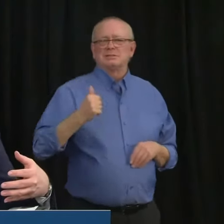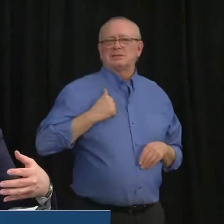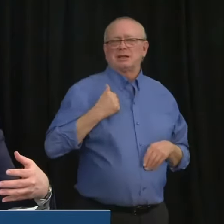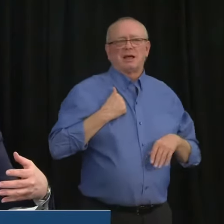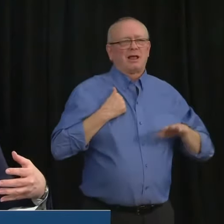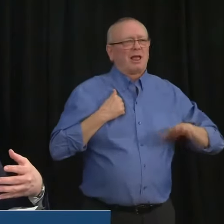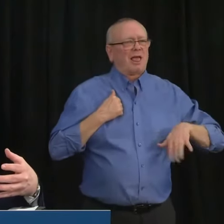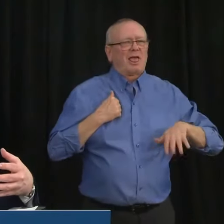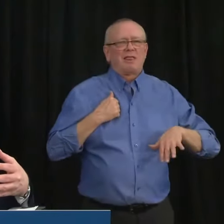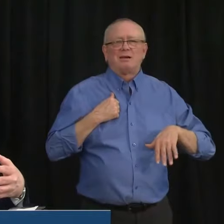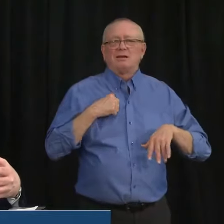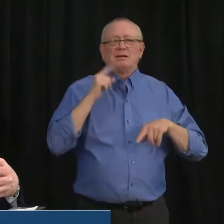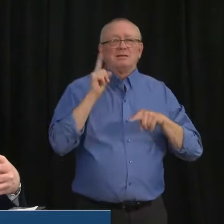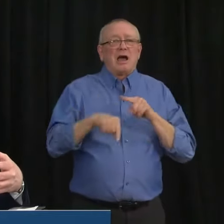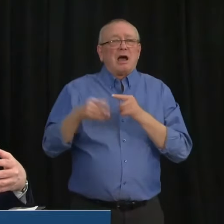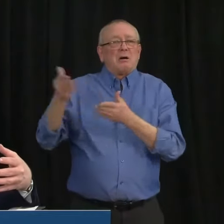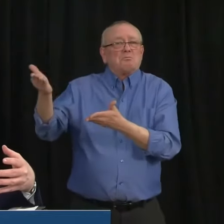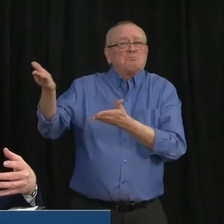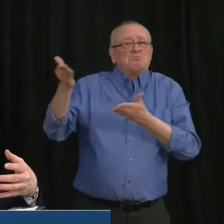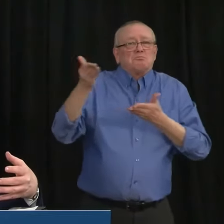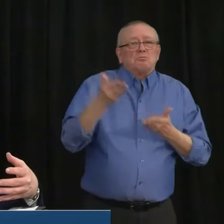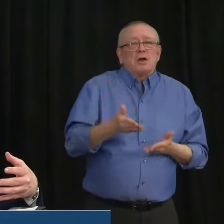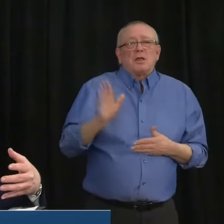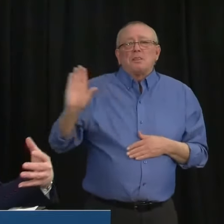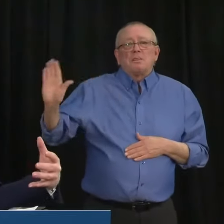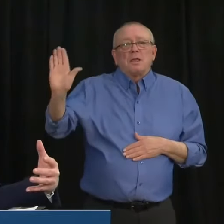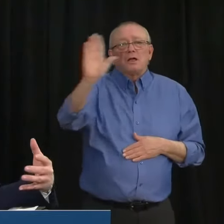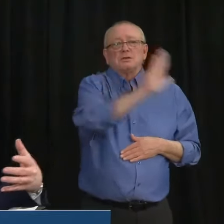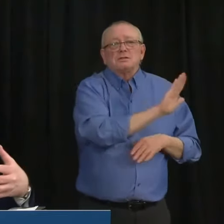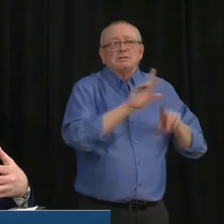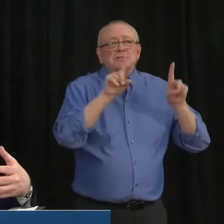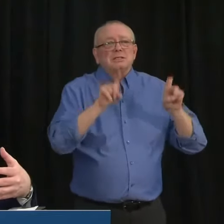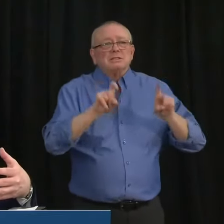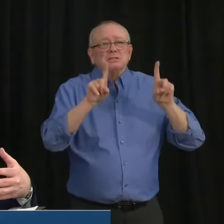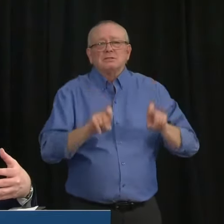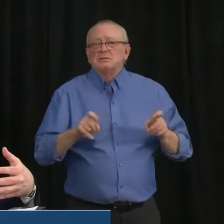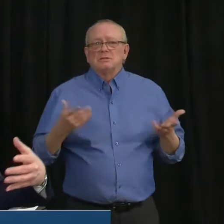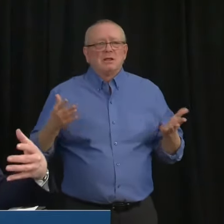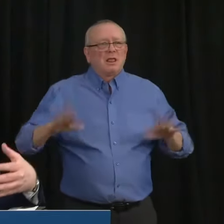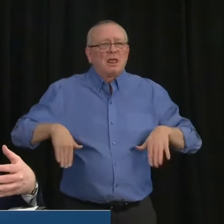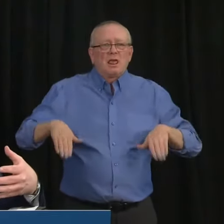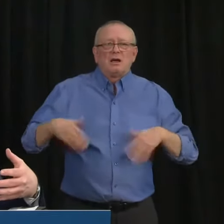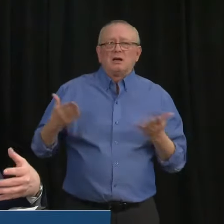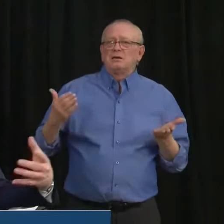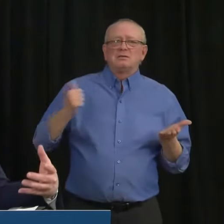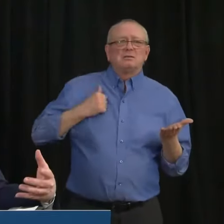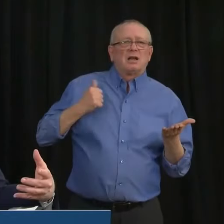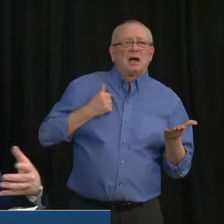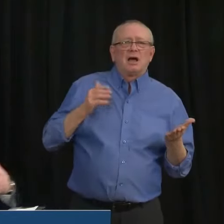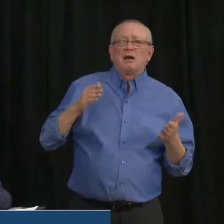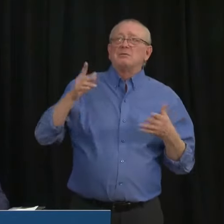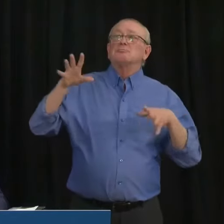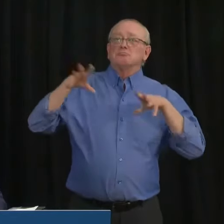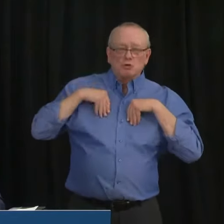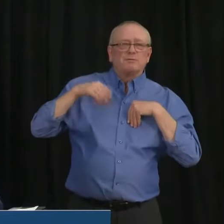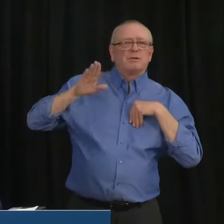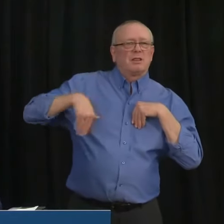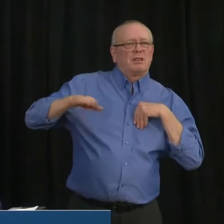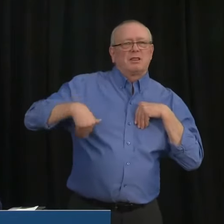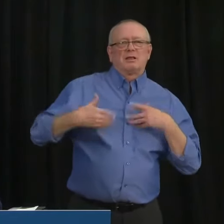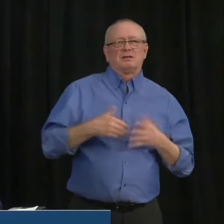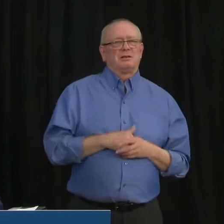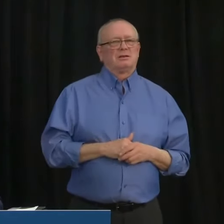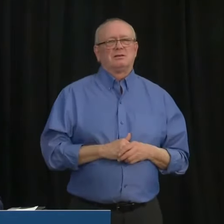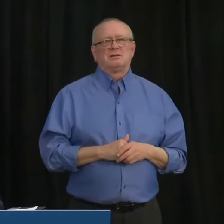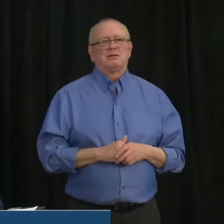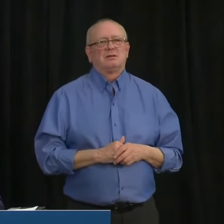in imported tests that without, of course, you know, they can't get through customs unless the federal government has approved them.